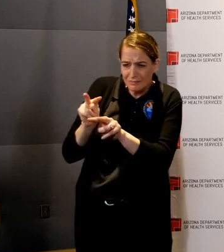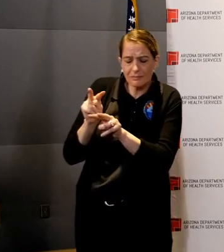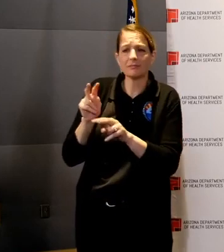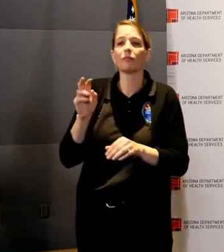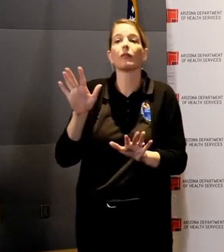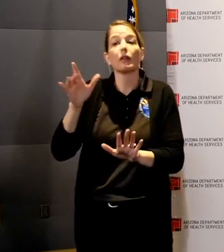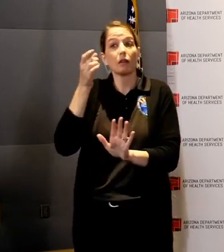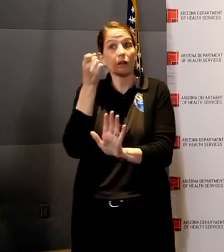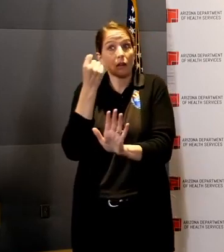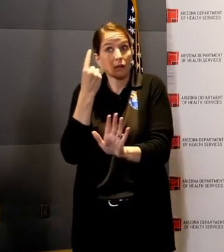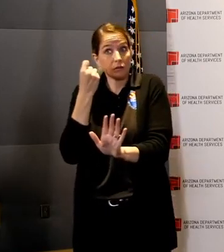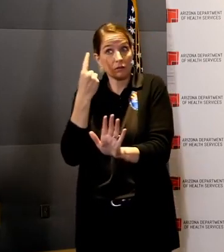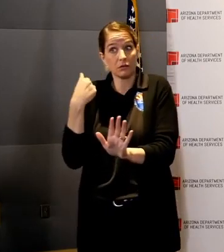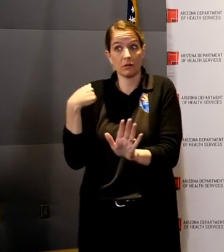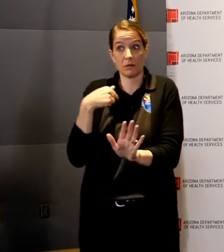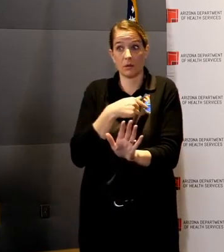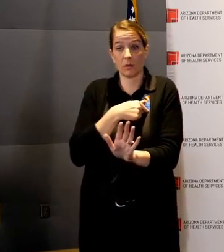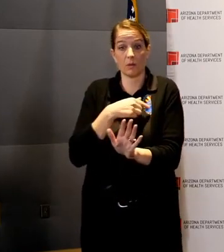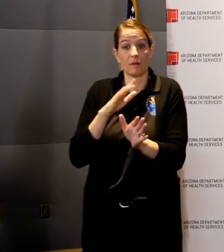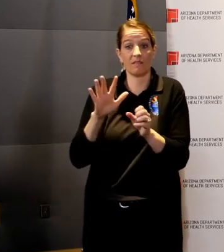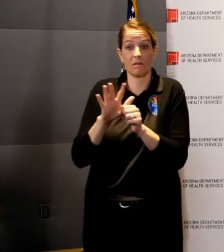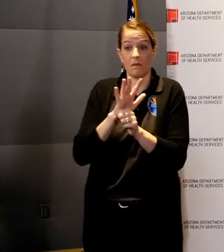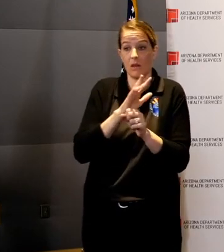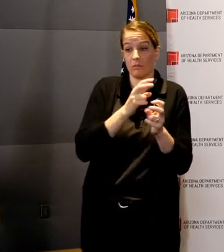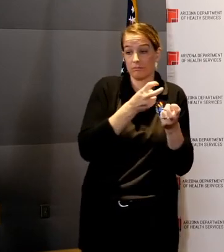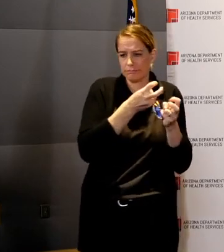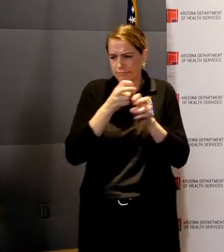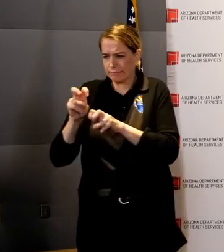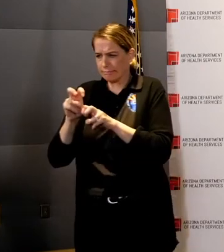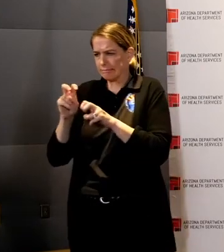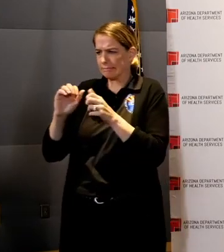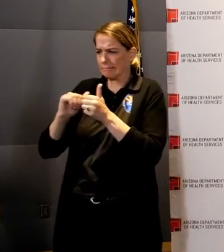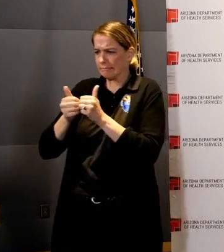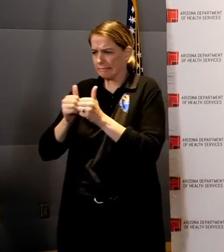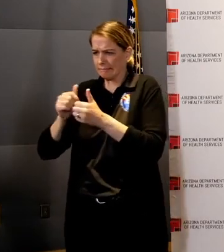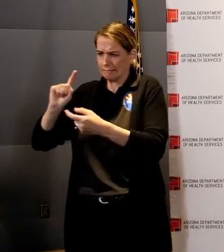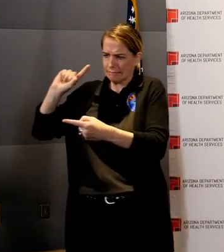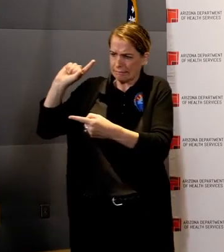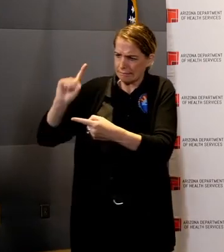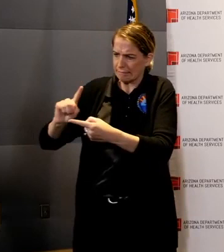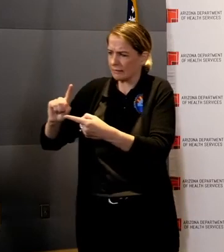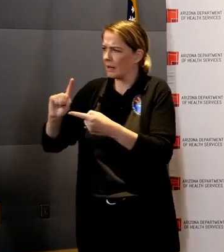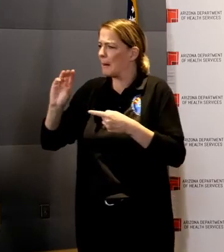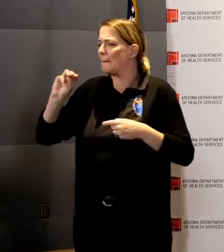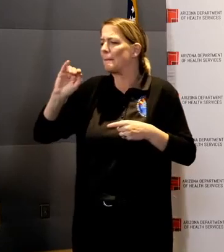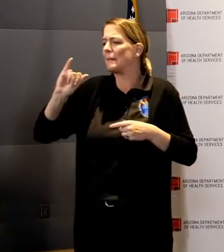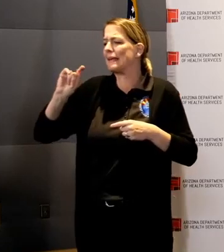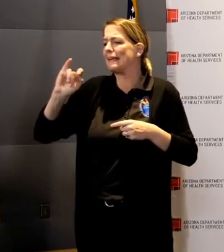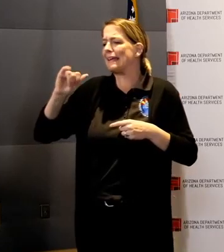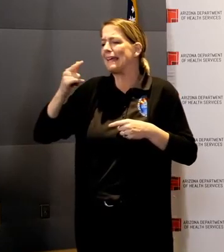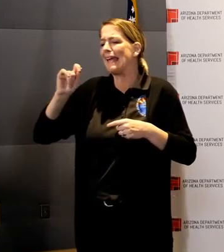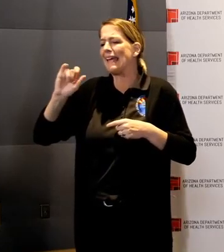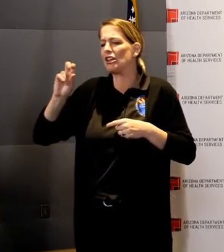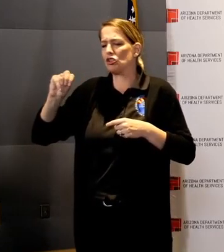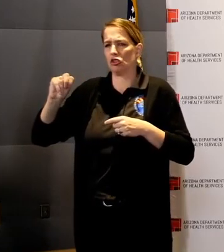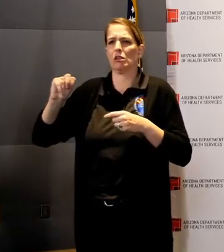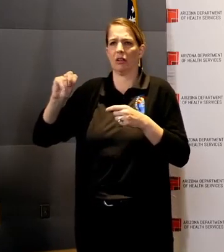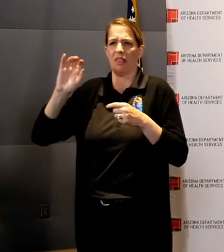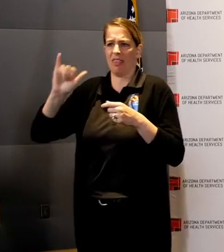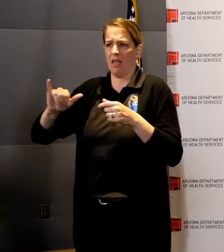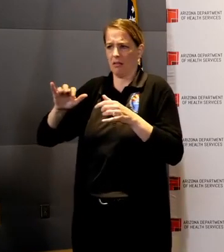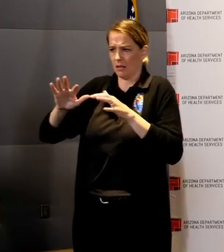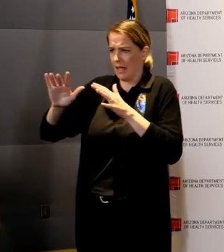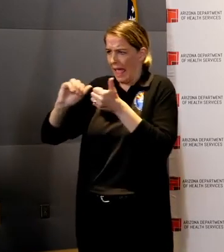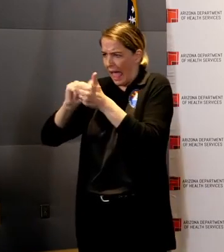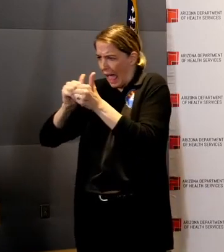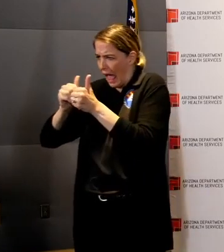fully moved to a mitigation strategy. Our county health departments are focusing their research or their resources on